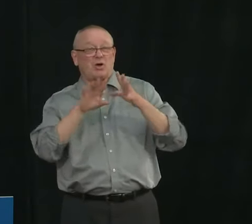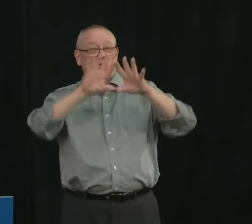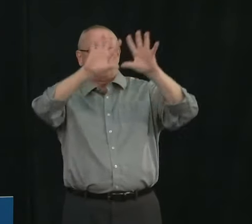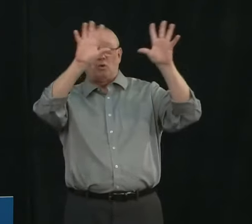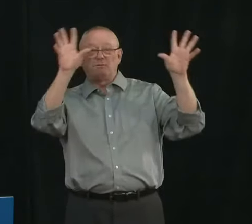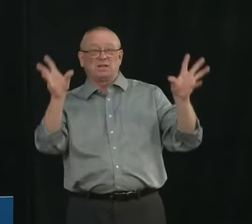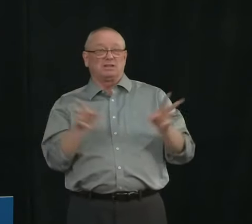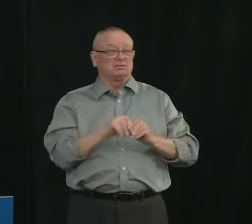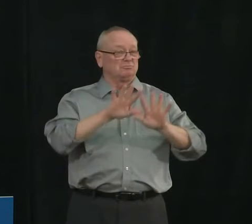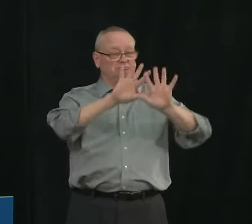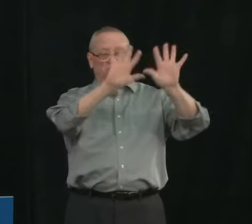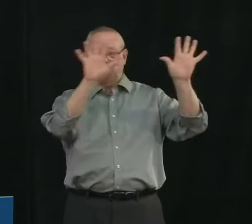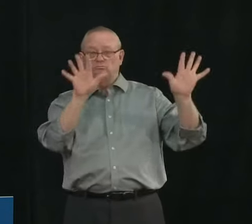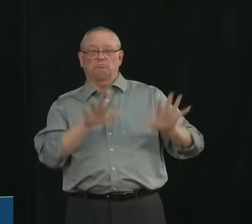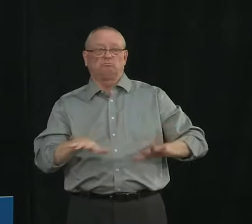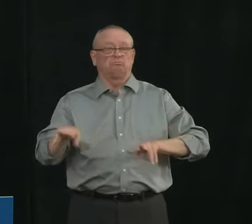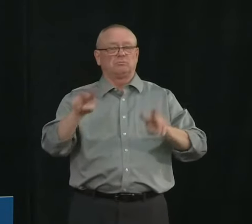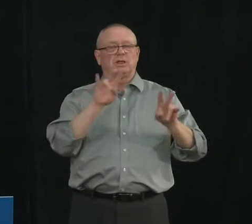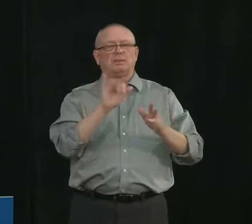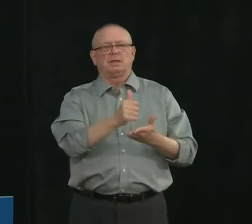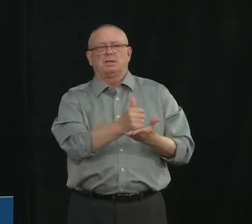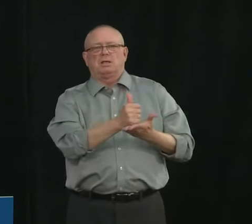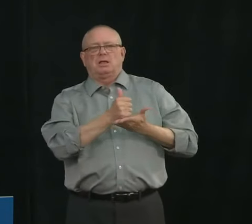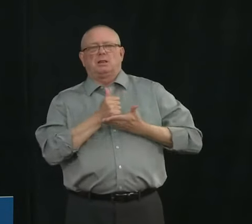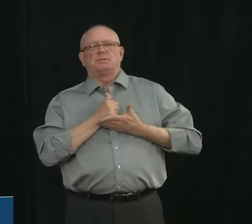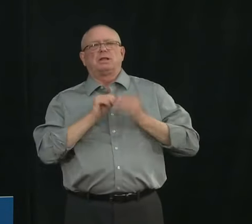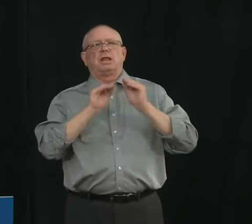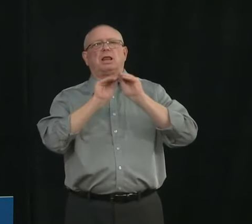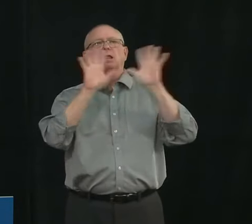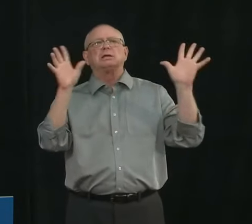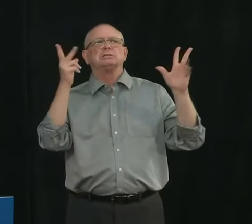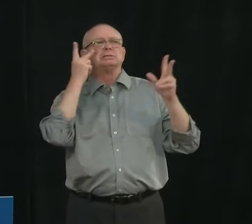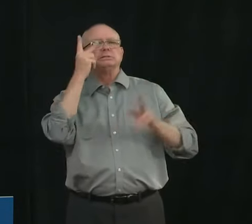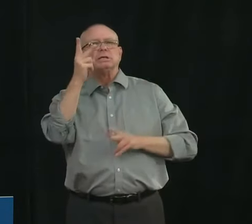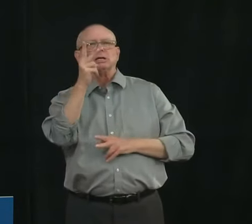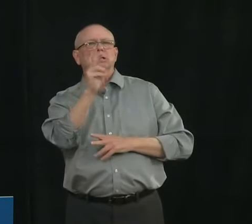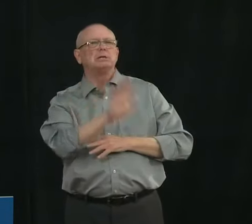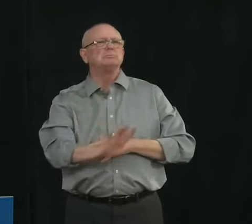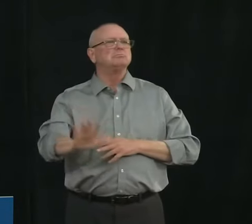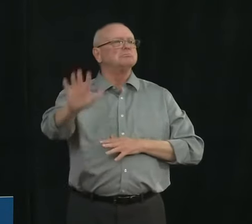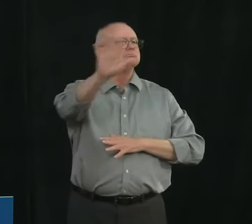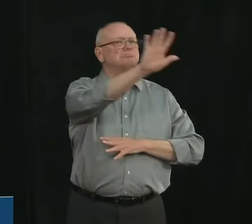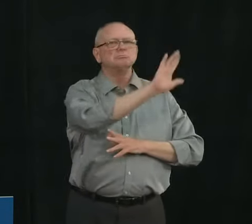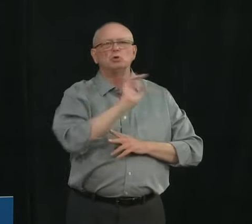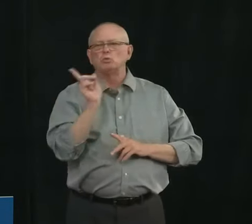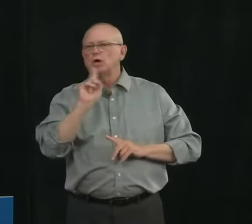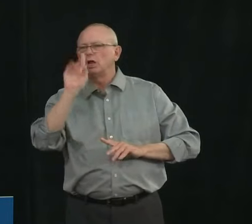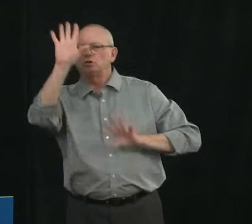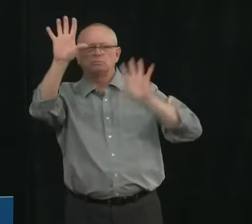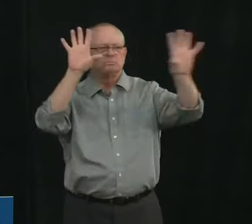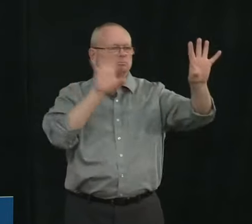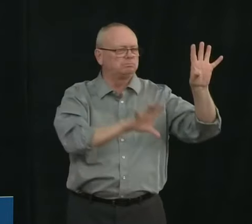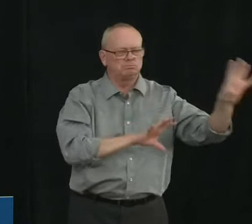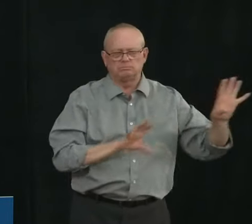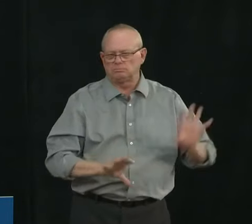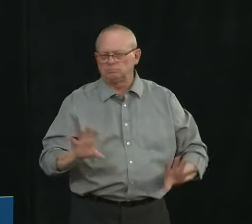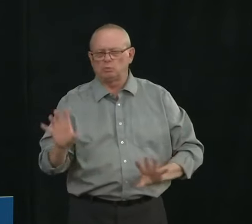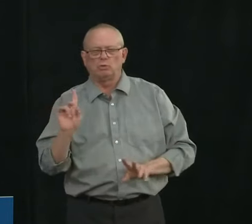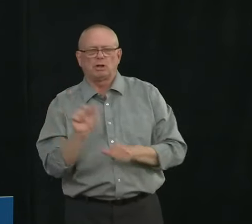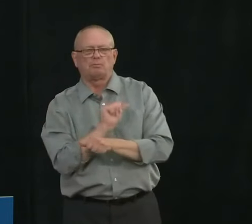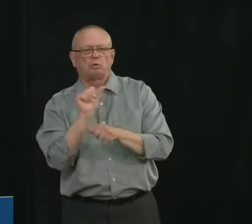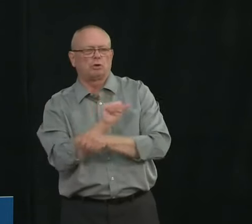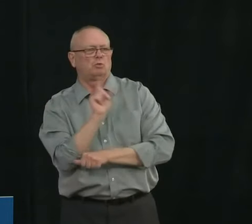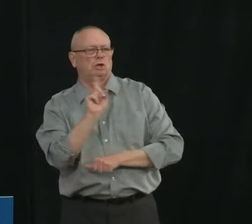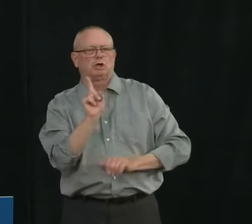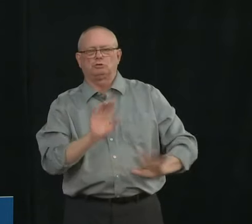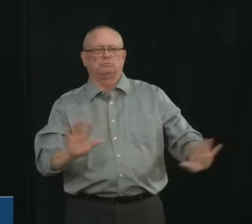is it allows us to get a really good understanding of the presence of the virus in our communities in places where our current